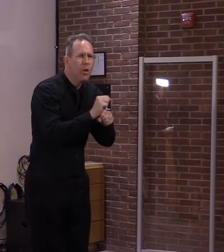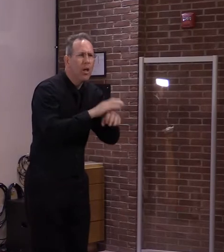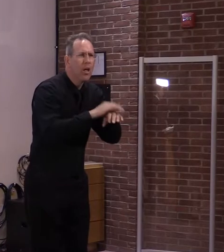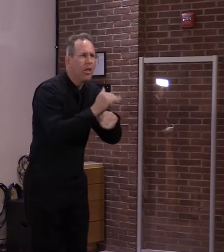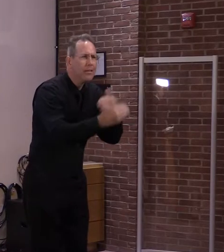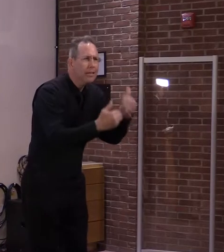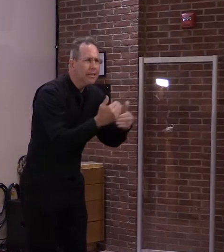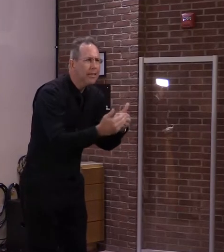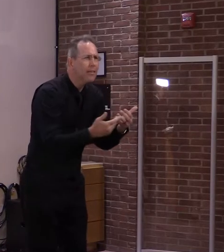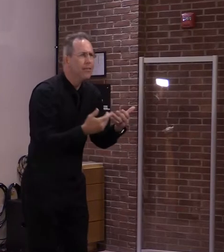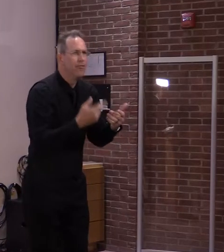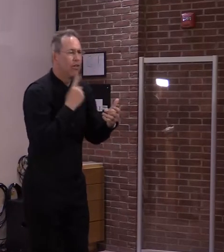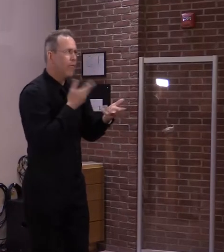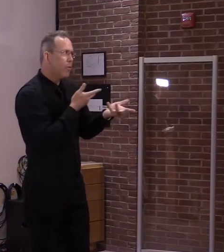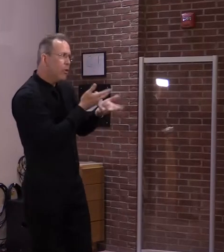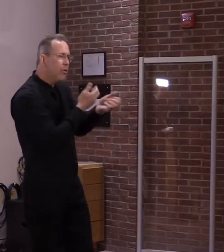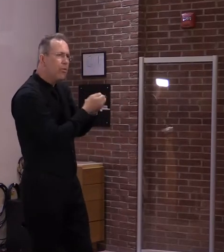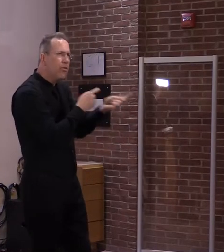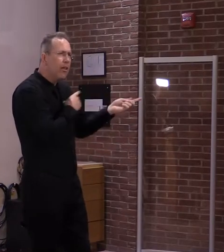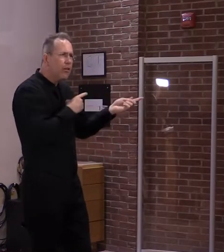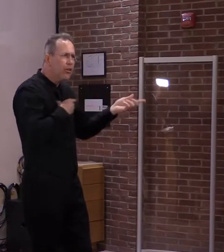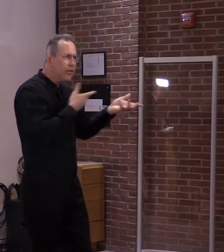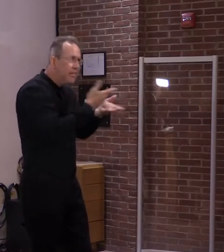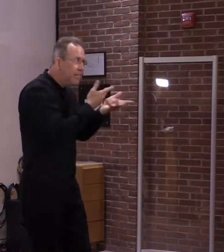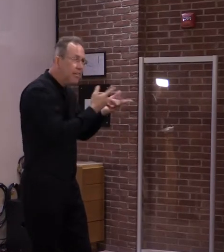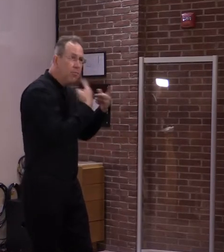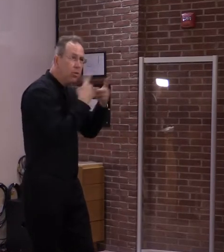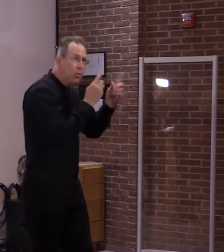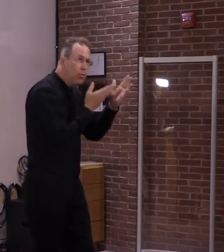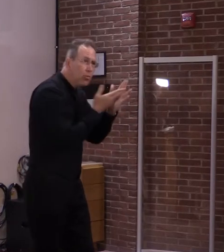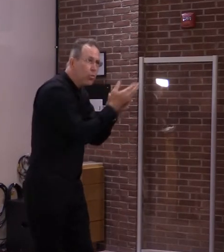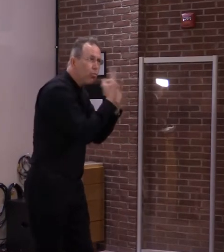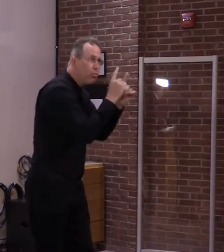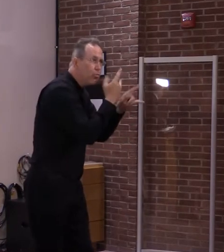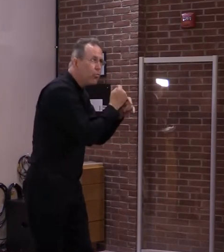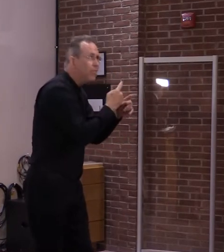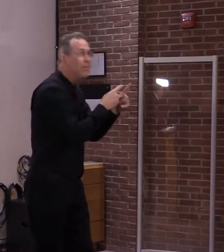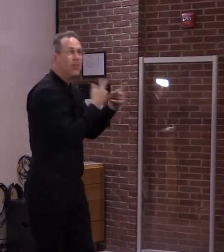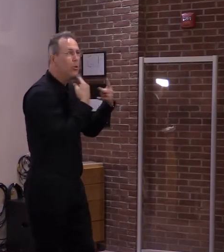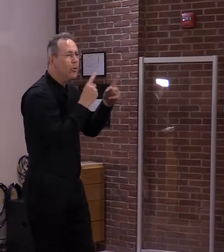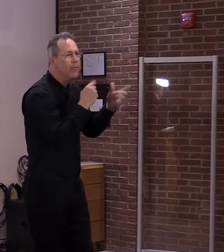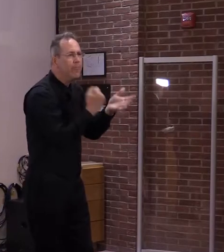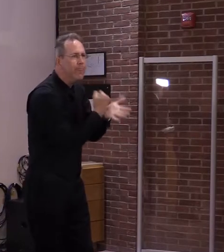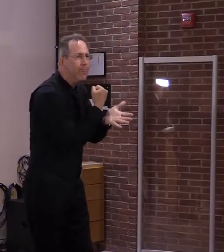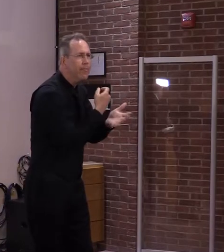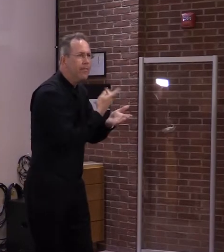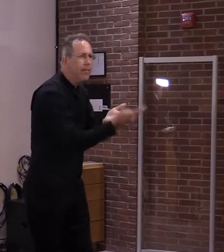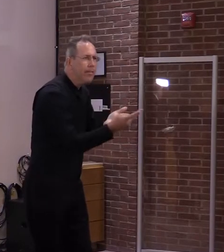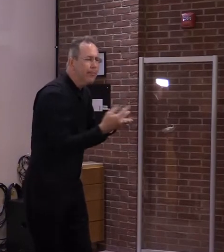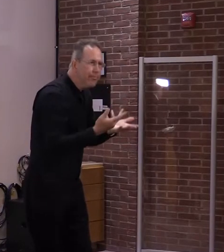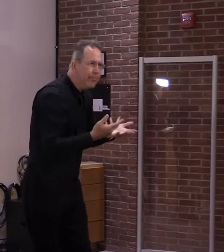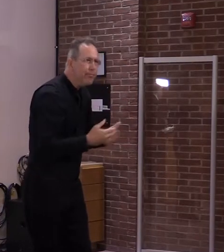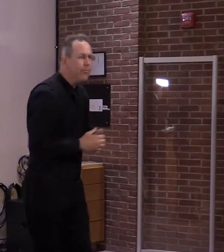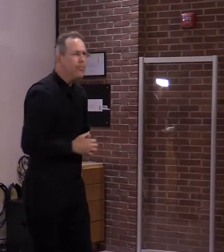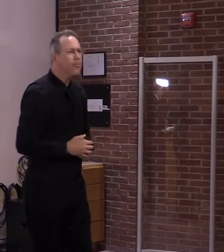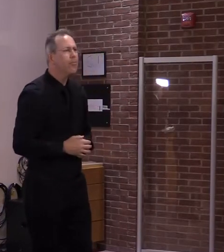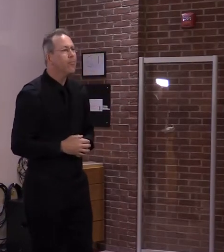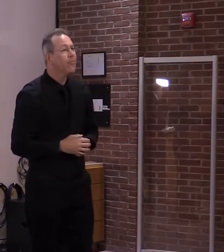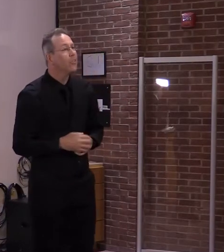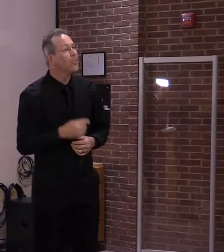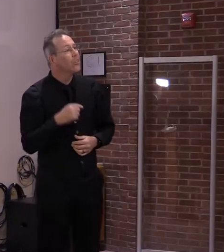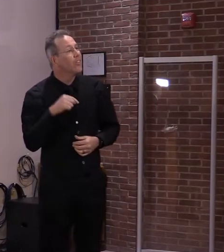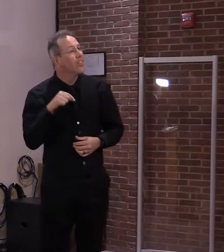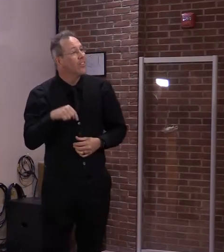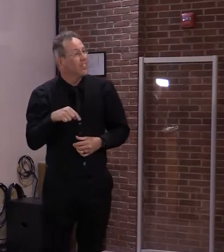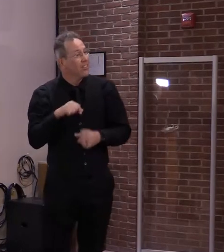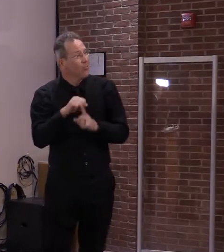We've gotten some things accomplished. A lot of things have fallen by the wayside, but in this situation, I